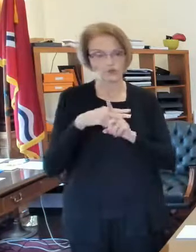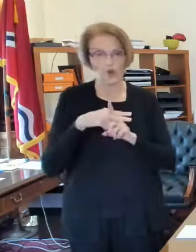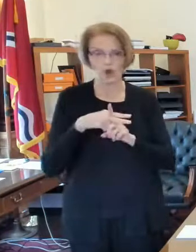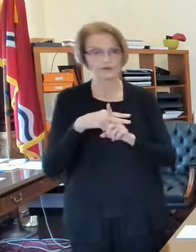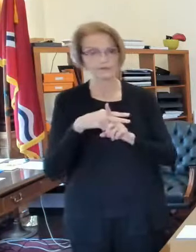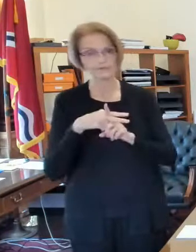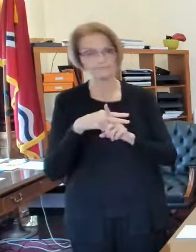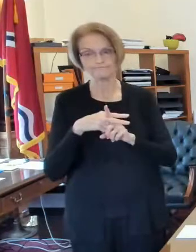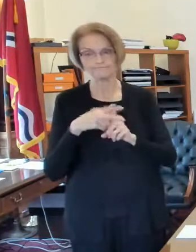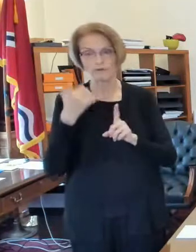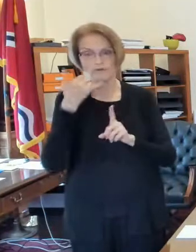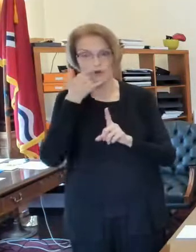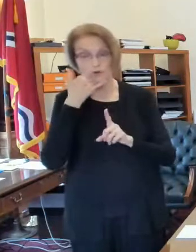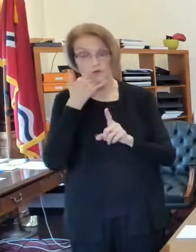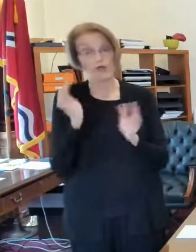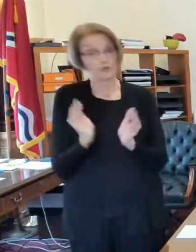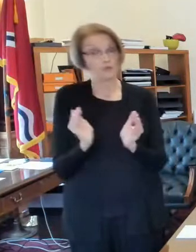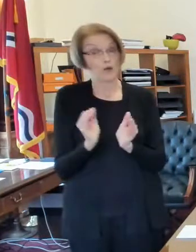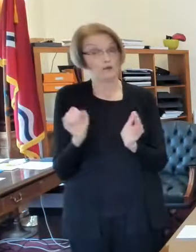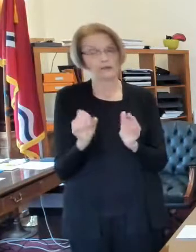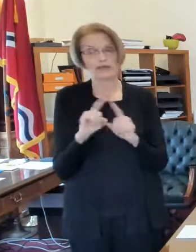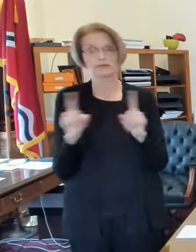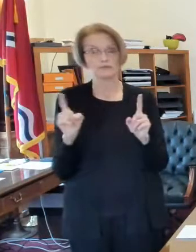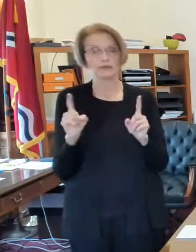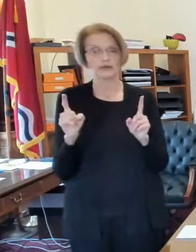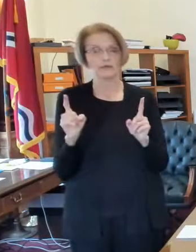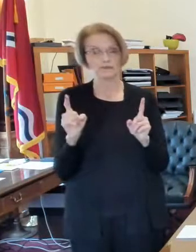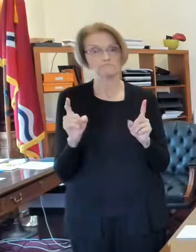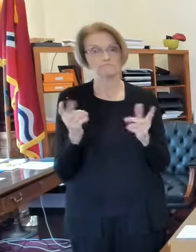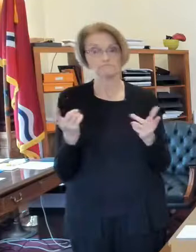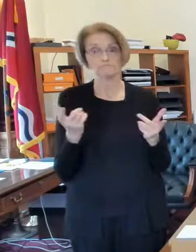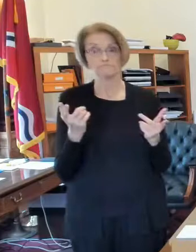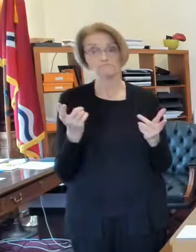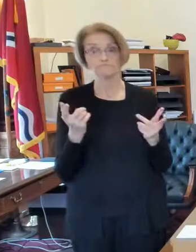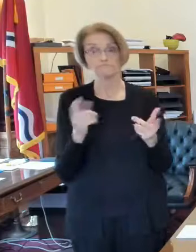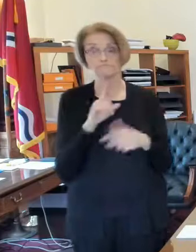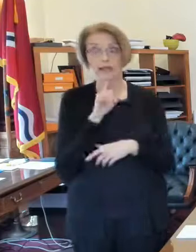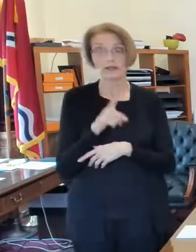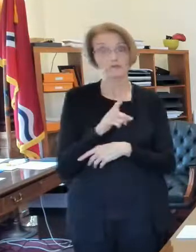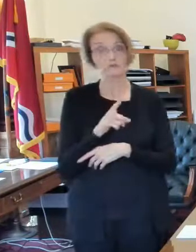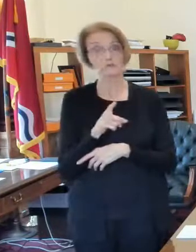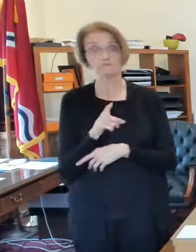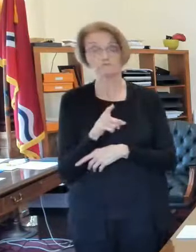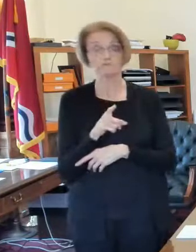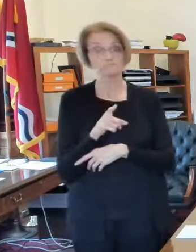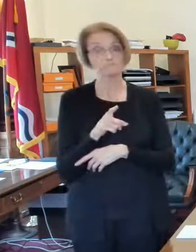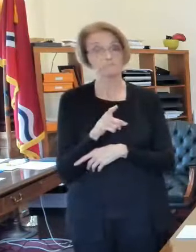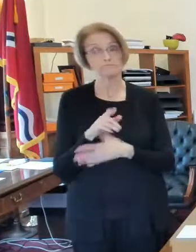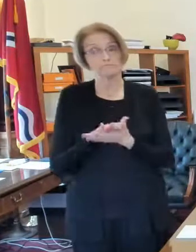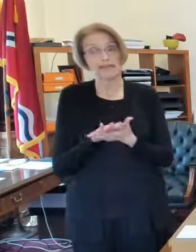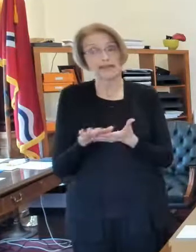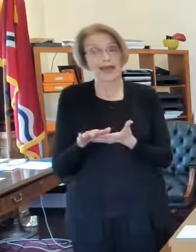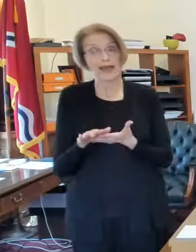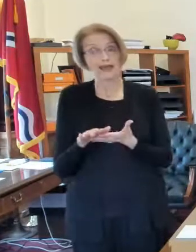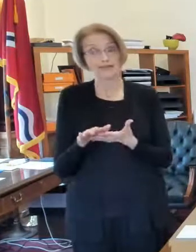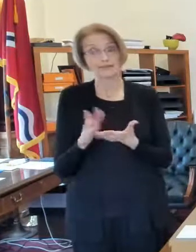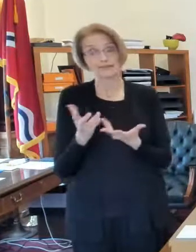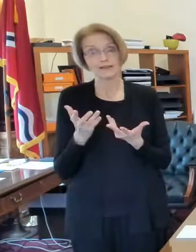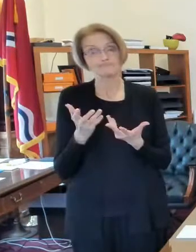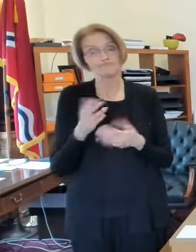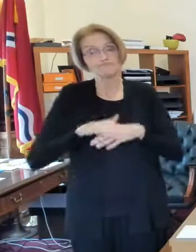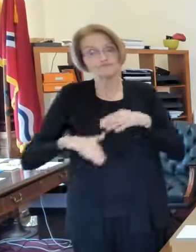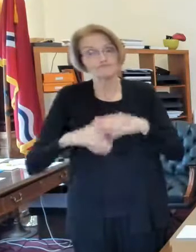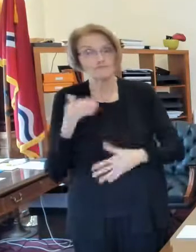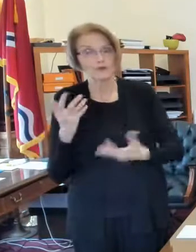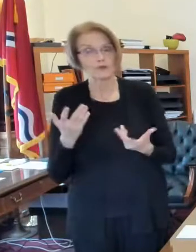uh they're small but they're they're actually quite um quite nice and quite cozy so